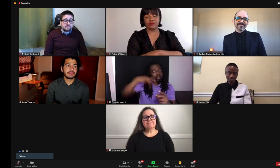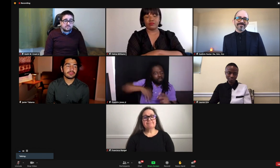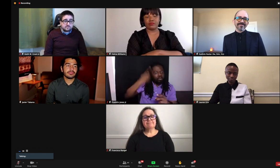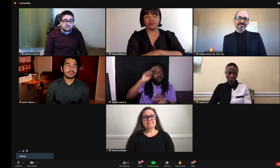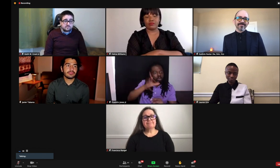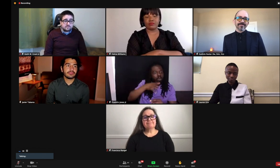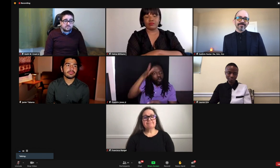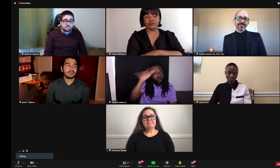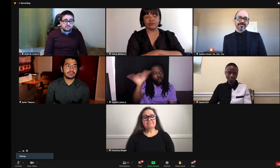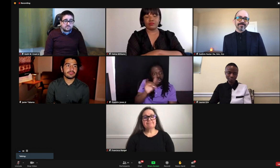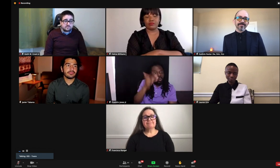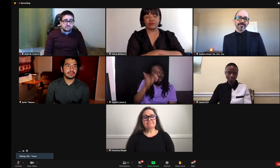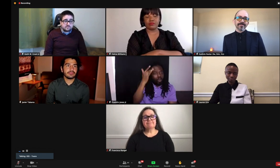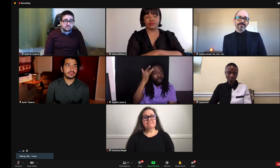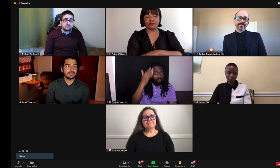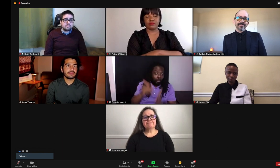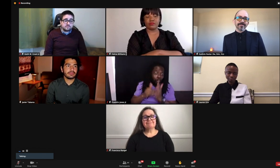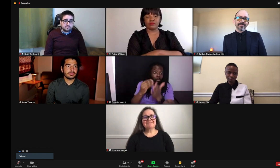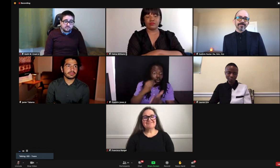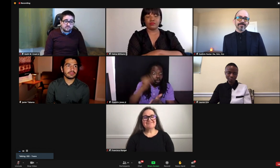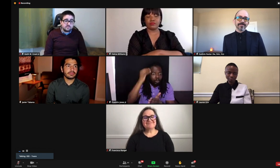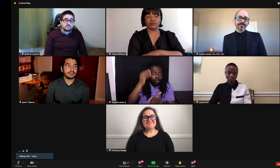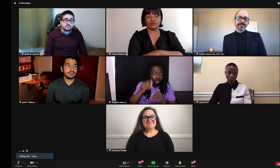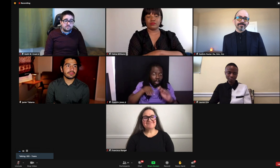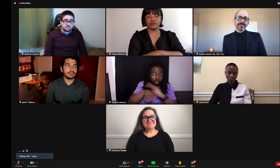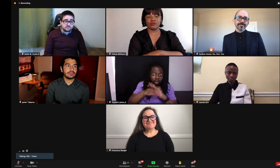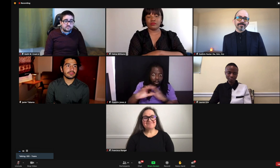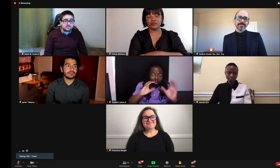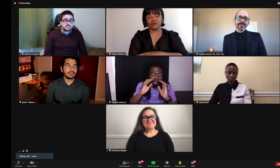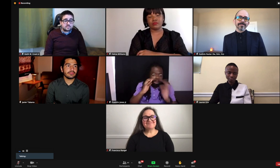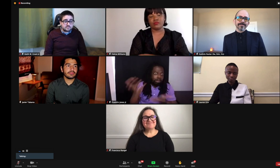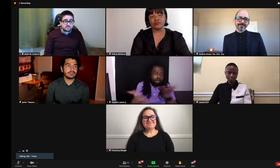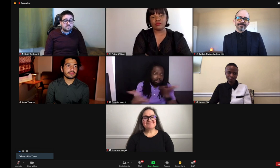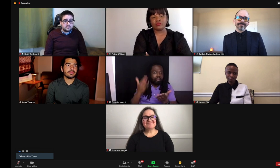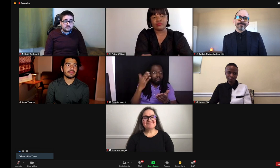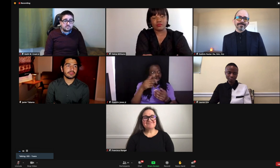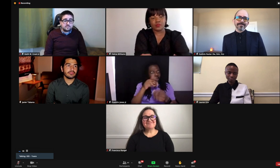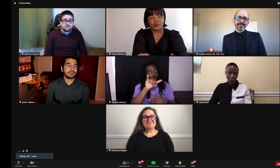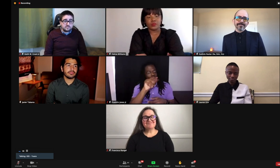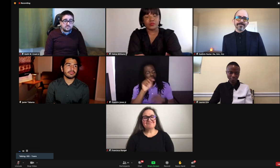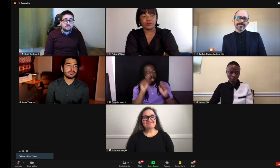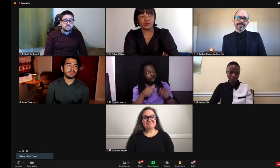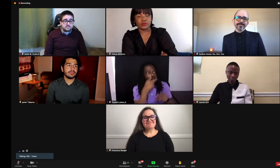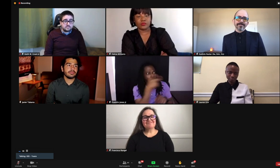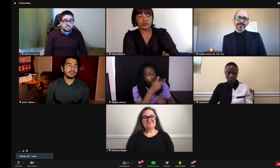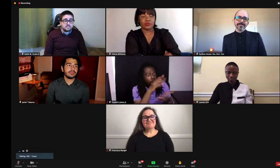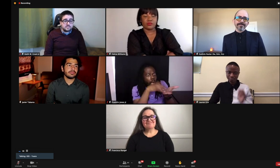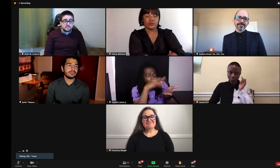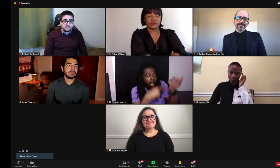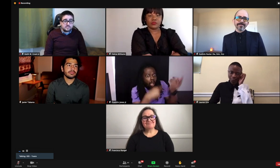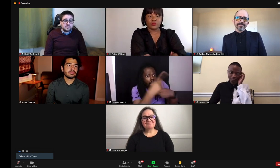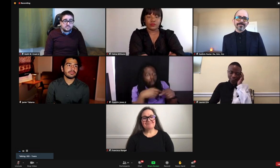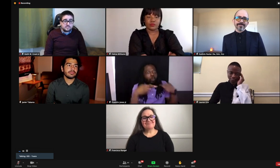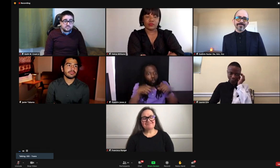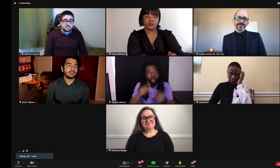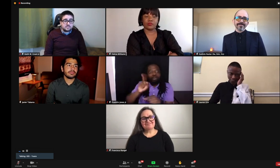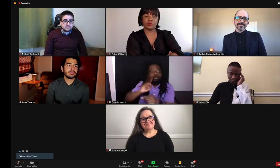LGBTQ topics include that for, you know, family members, because there are times where language is difficult to access at home.